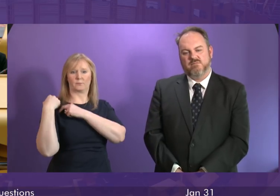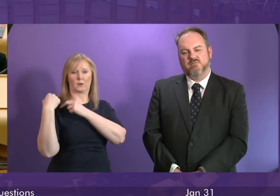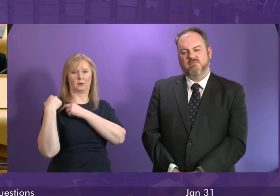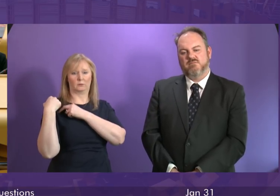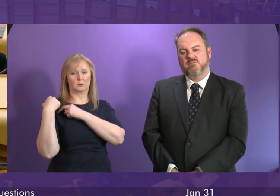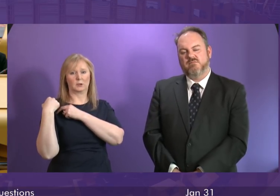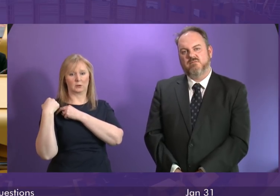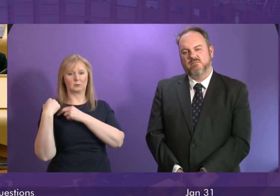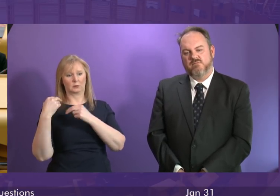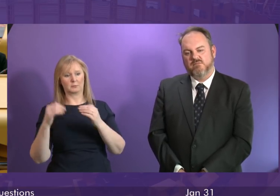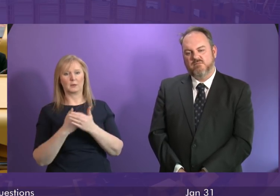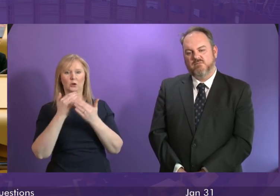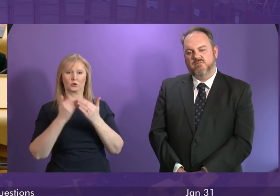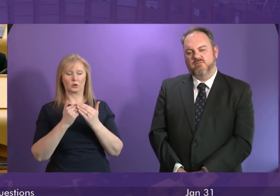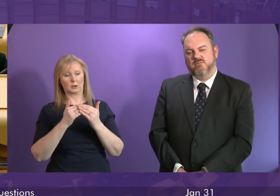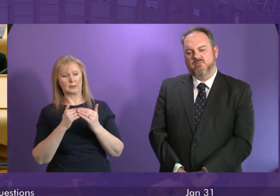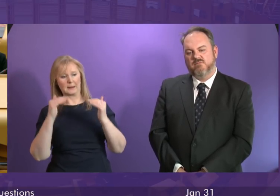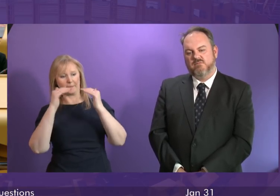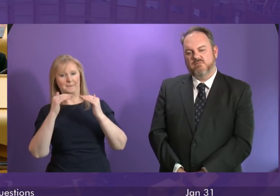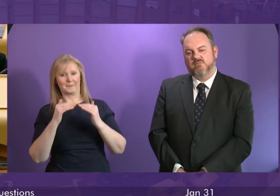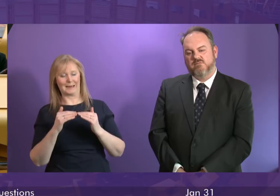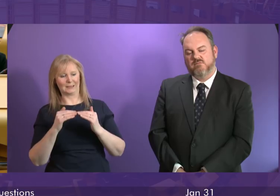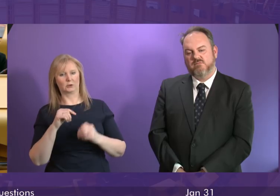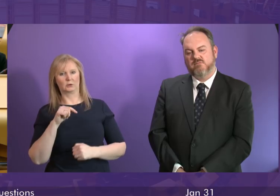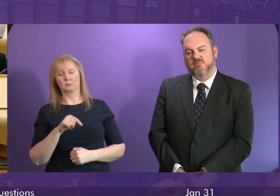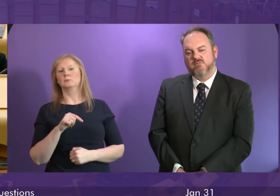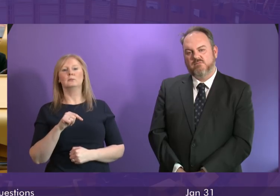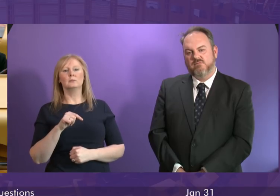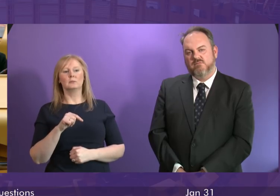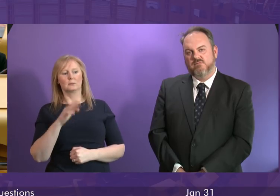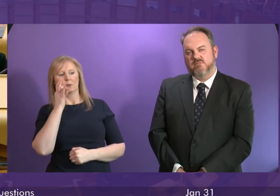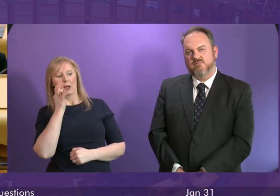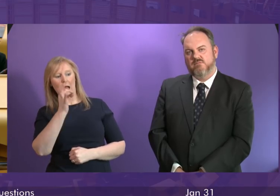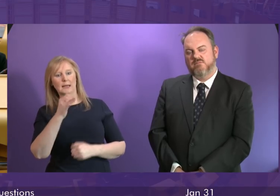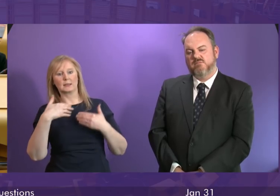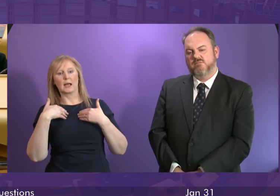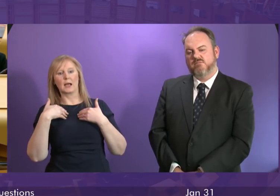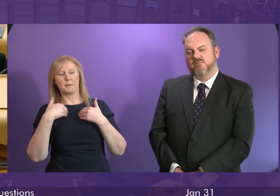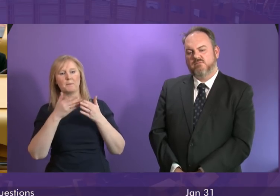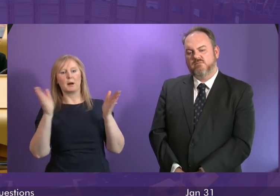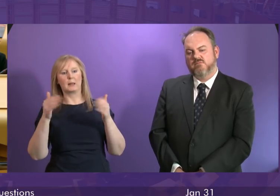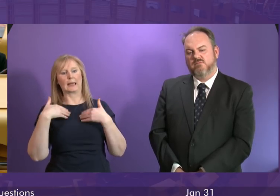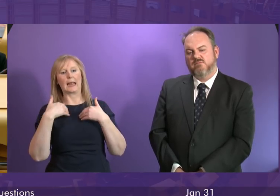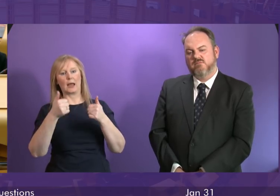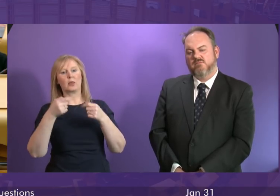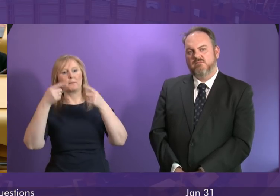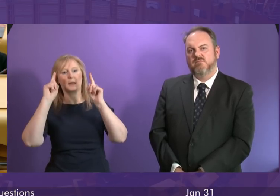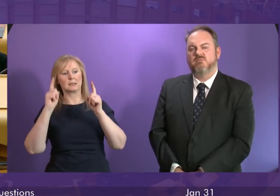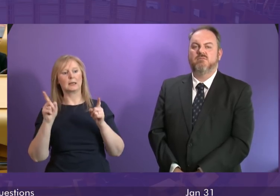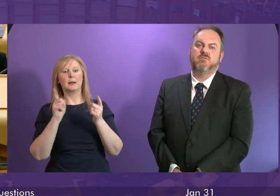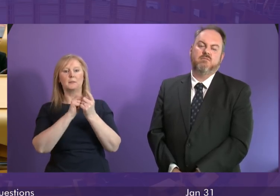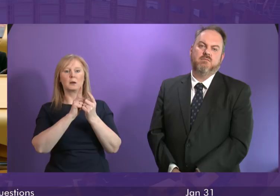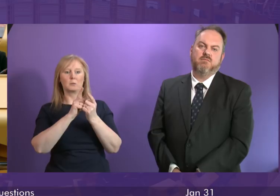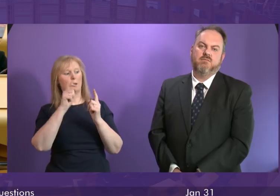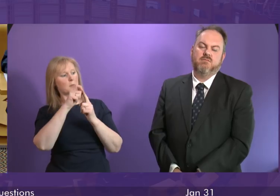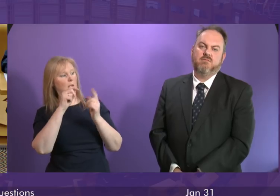meets the challenge that is posed and I would be very happy to ask one of the health ministers public health minister to meet with Pauline McNeill if she wants